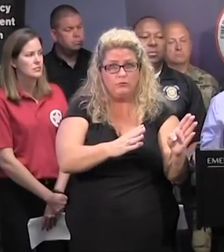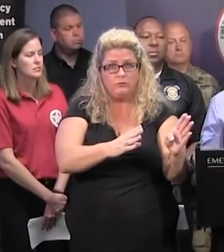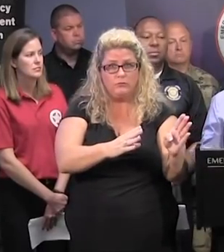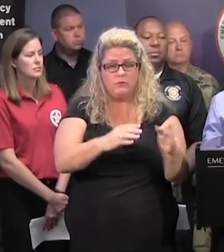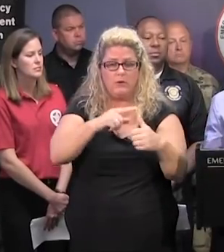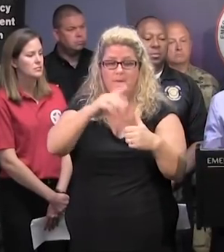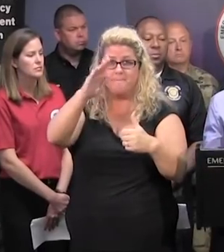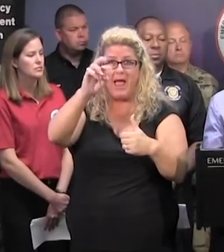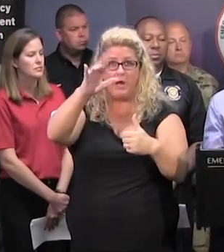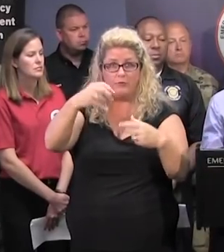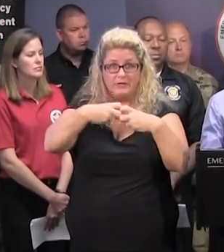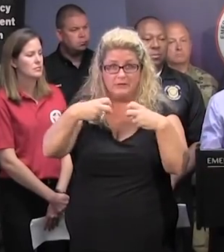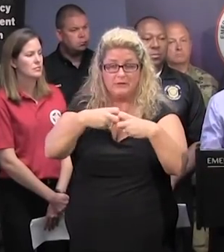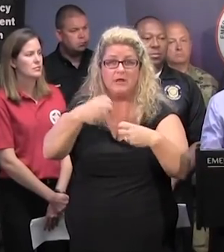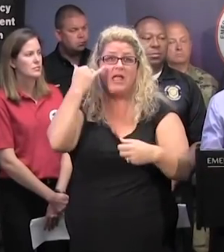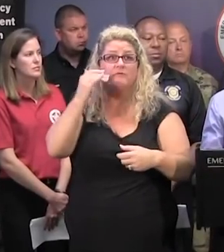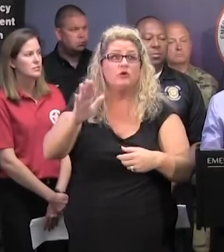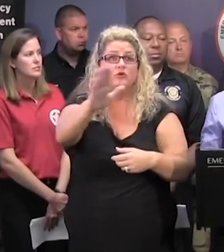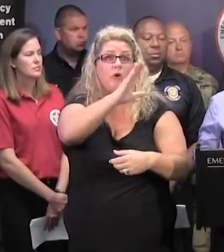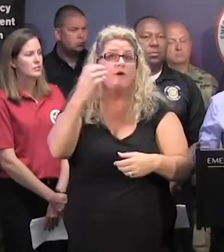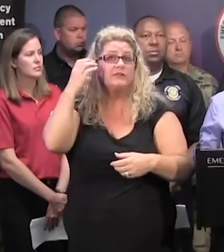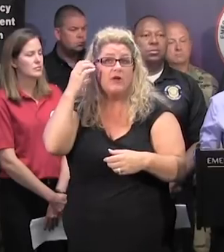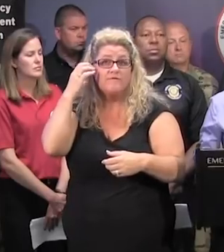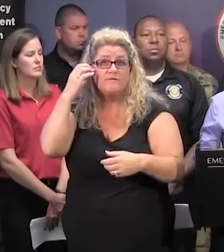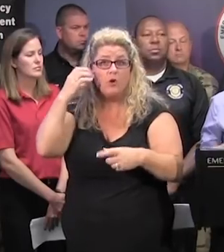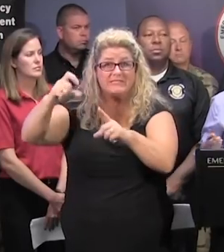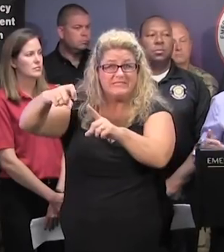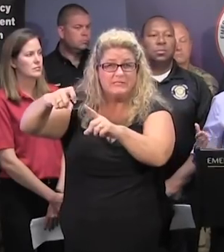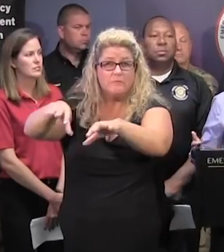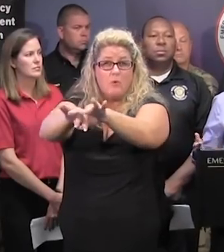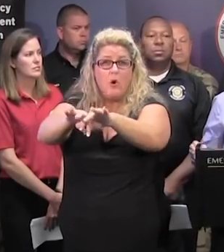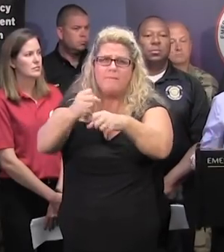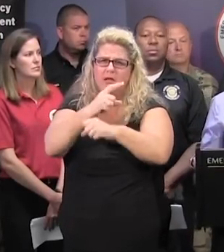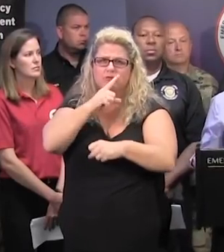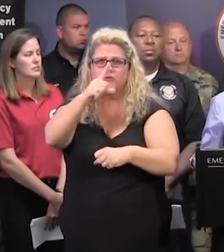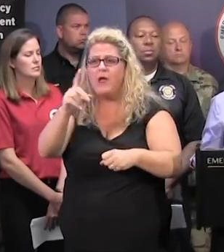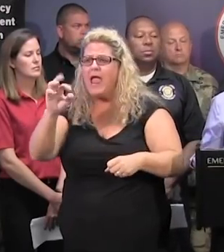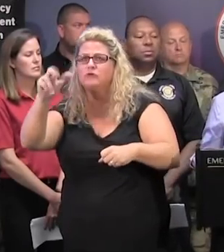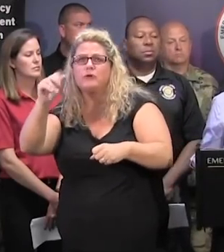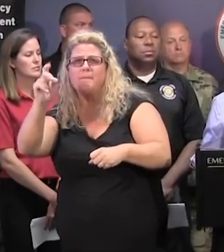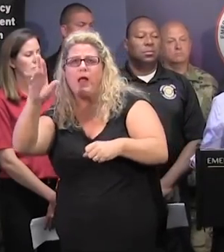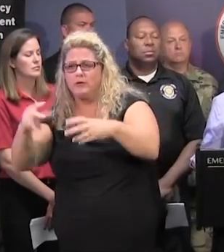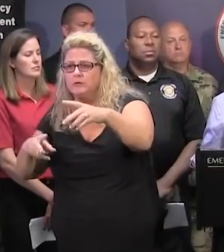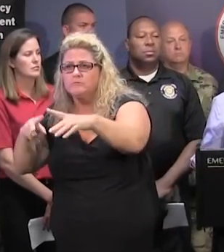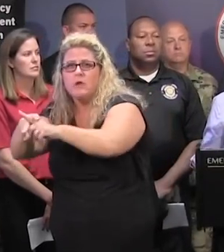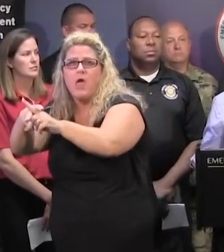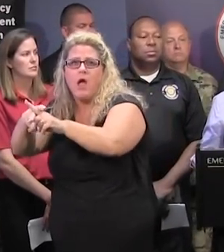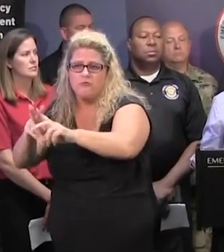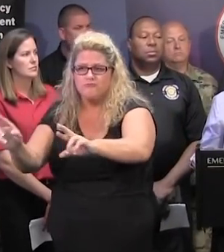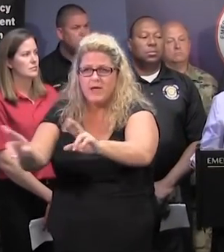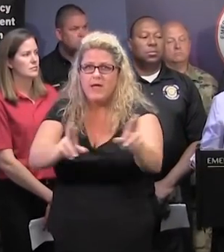have batteries. If you rely on a cell phone, make sure that you have your extra battery charged. Take those precautions.